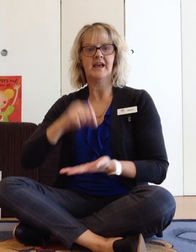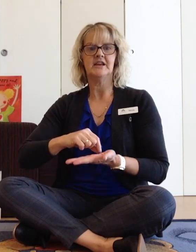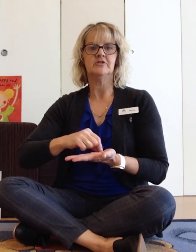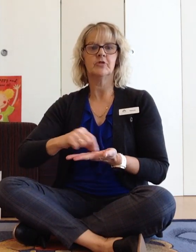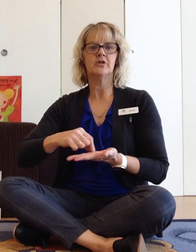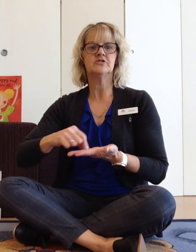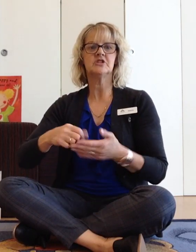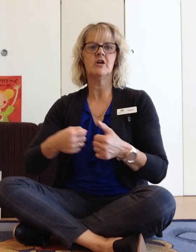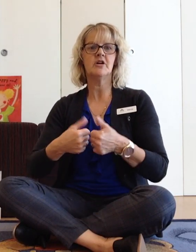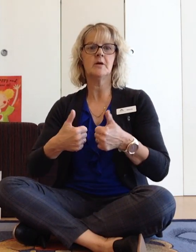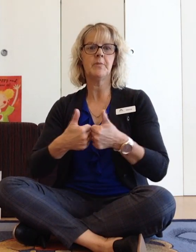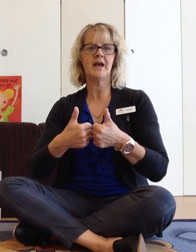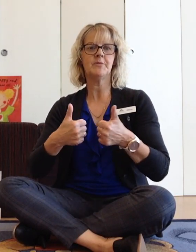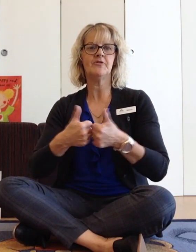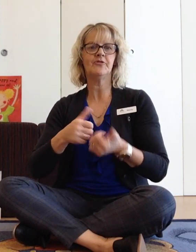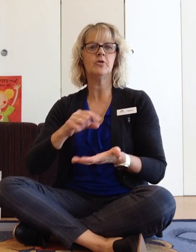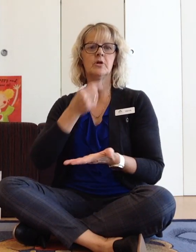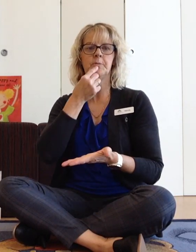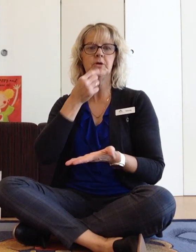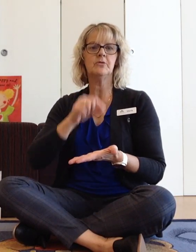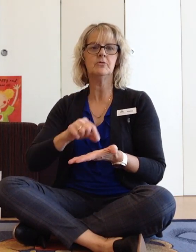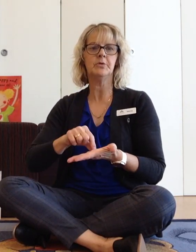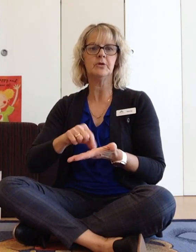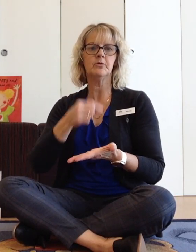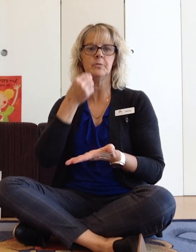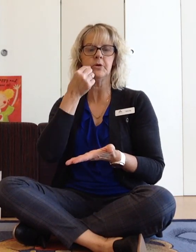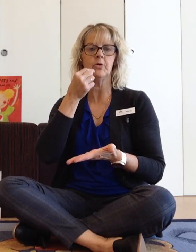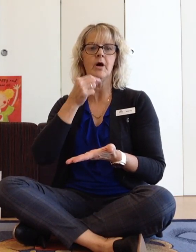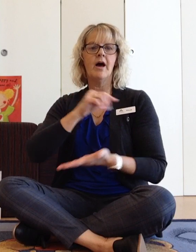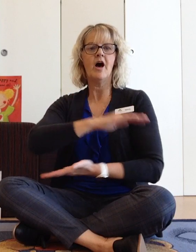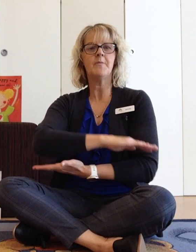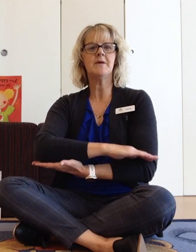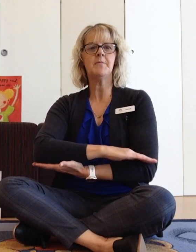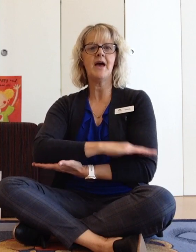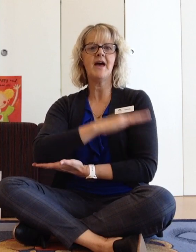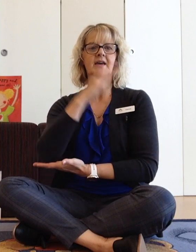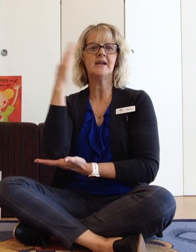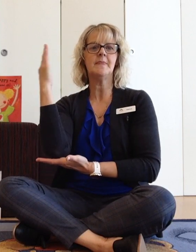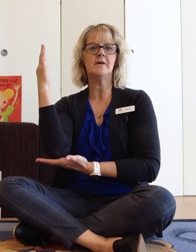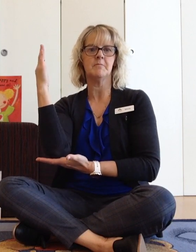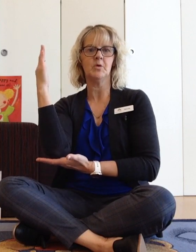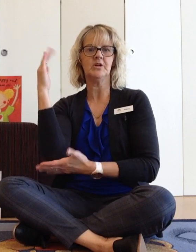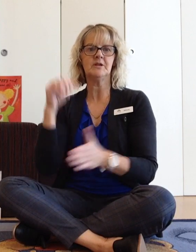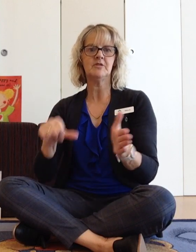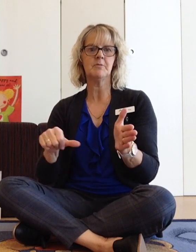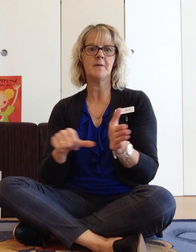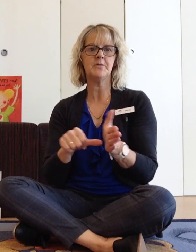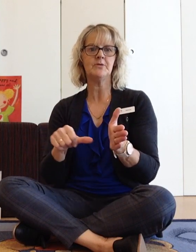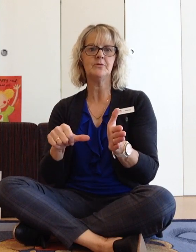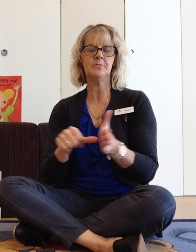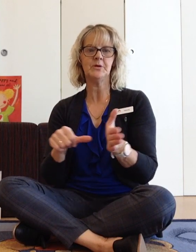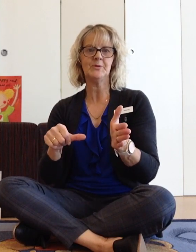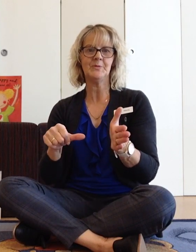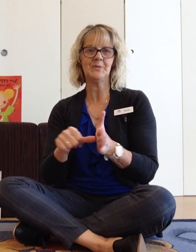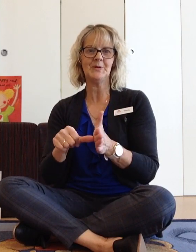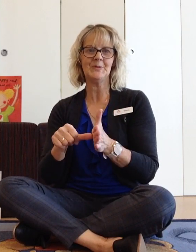He wrote on a paper for a pill, pill, pill. I'll be back in the morning with my bill, bill, bill.